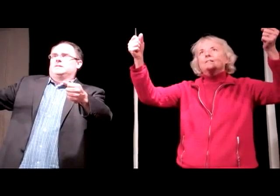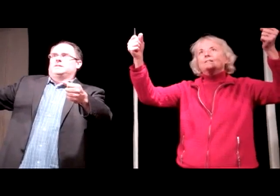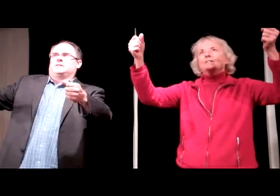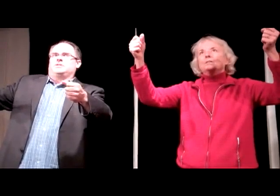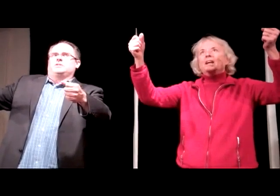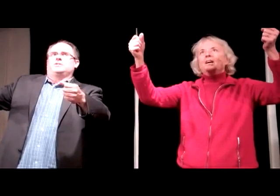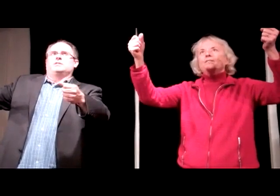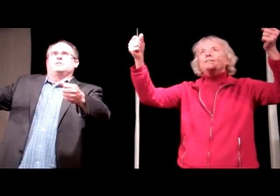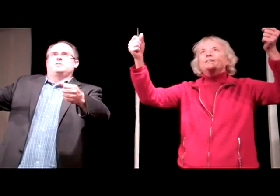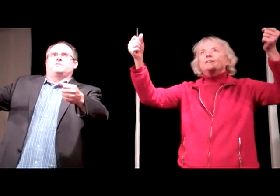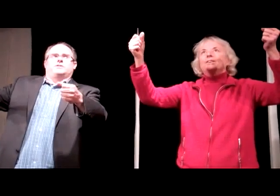Two and a half. You first.